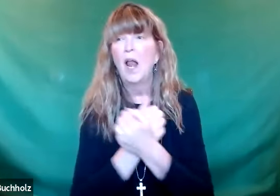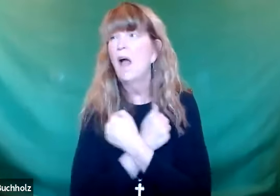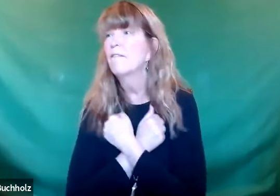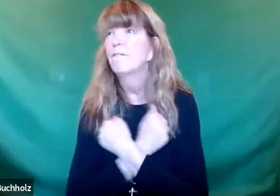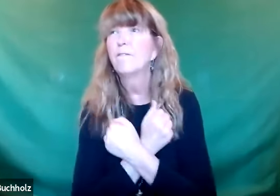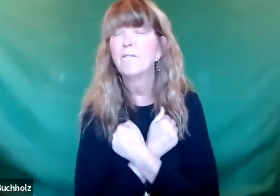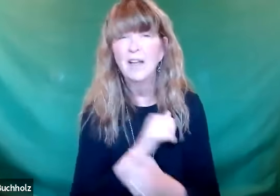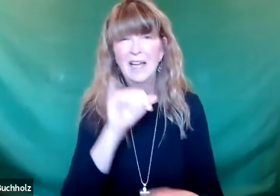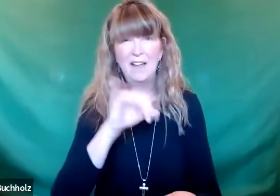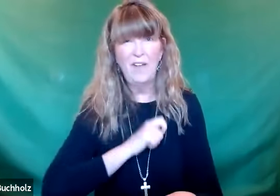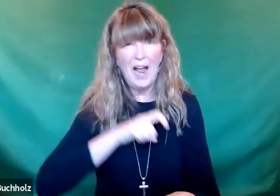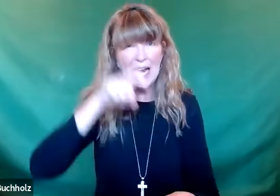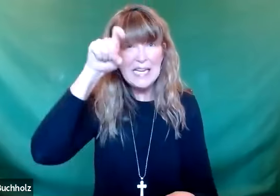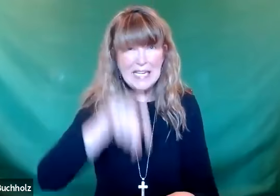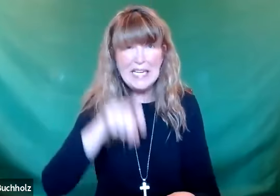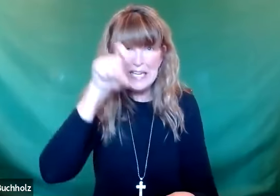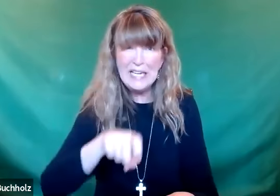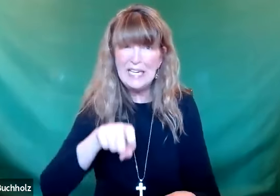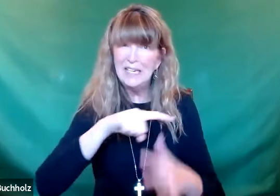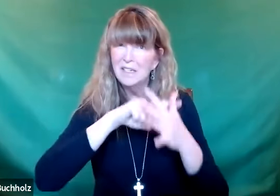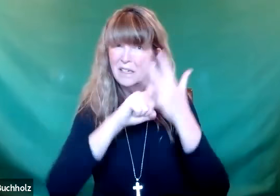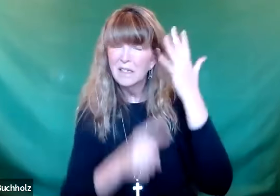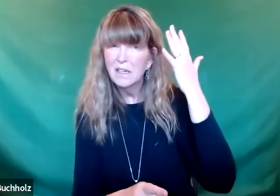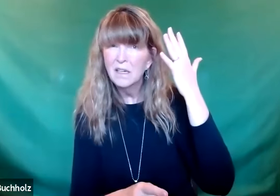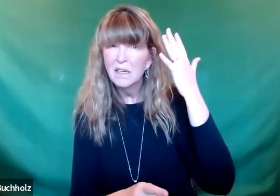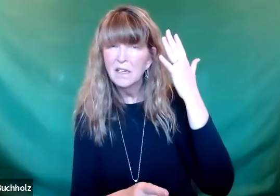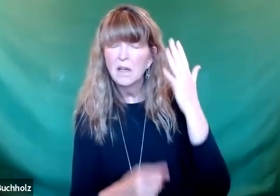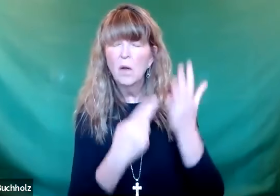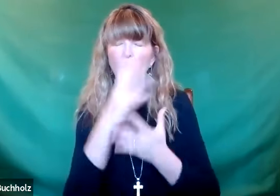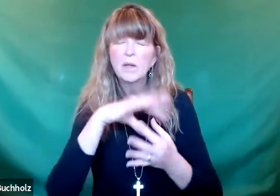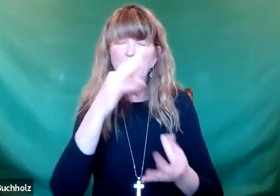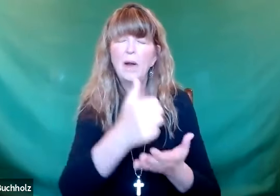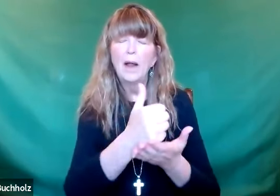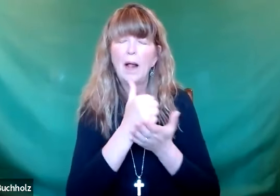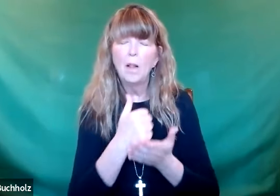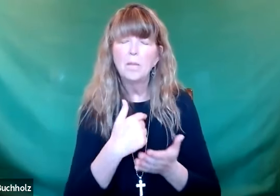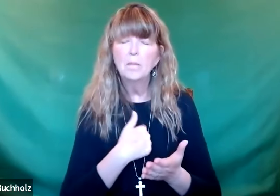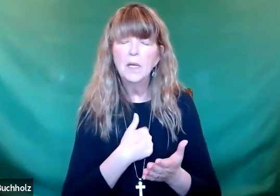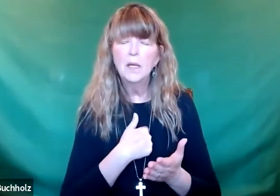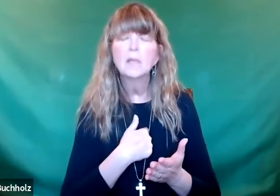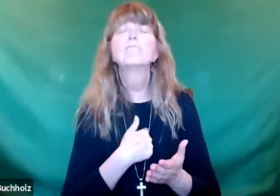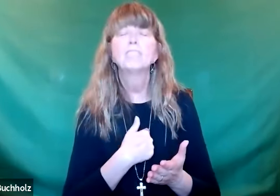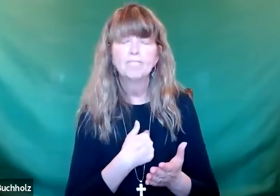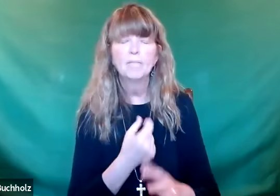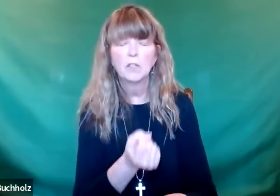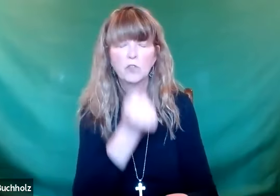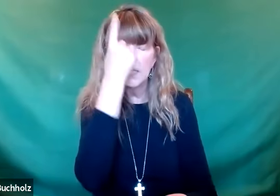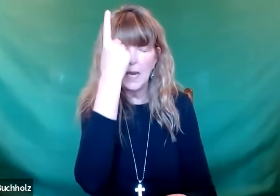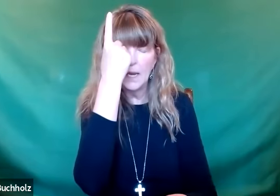obey and serve and forgive and love. If I need any of those things, if want you to pray